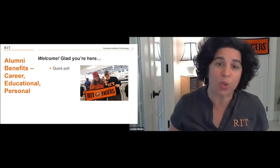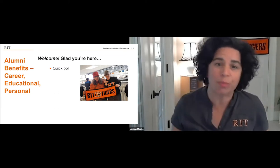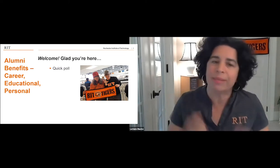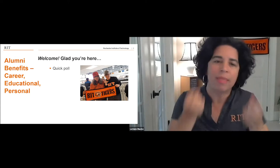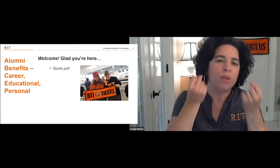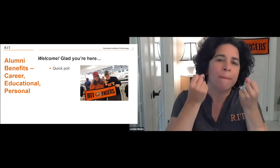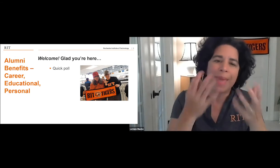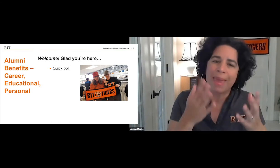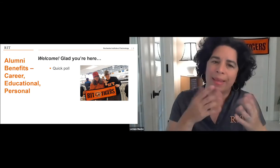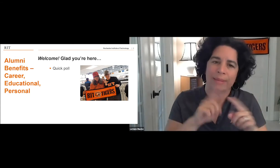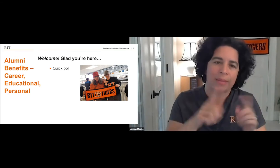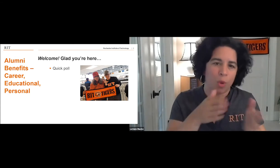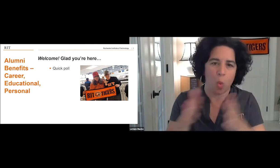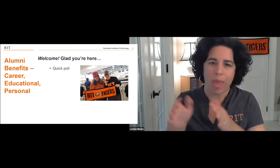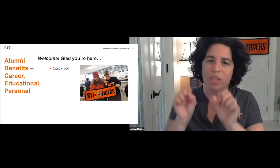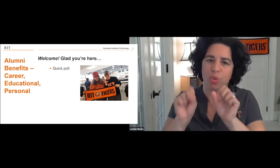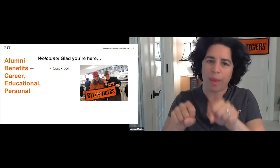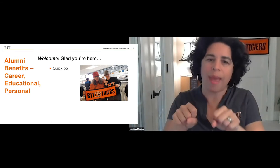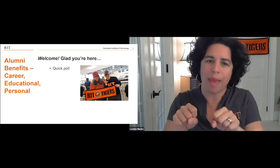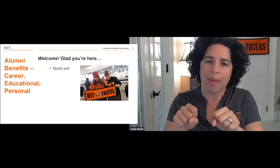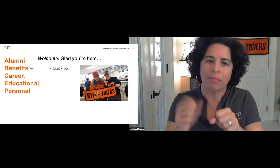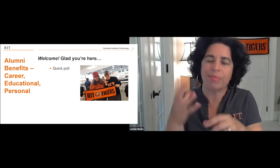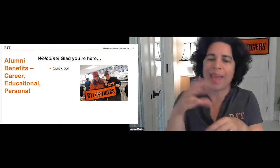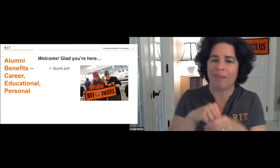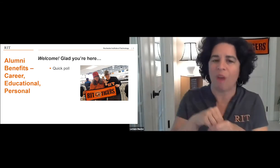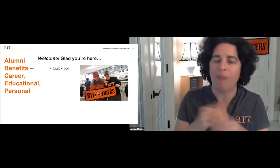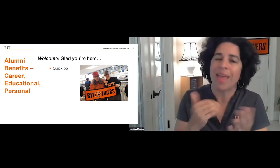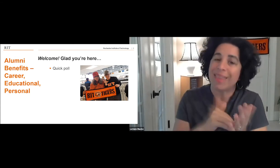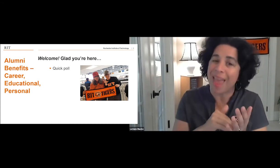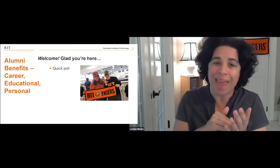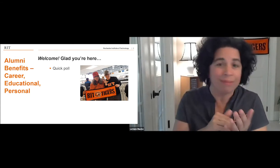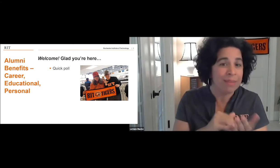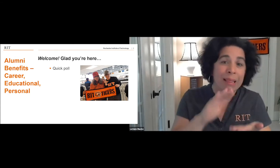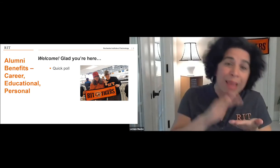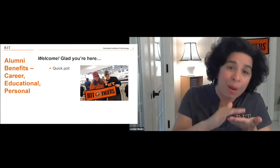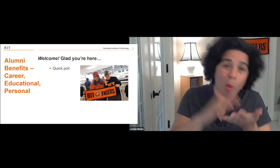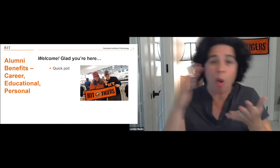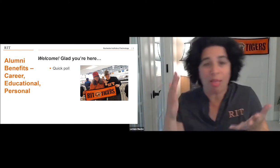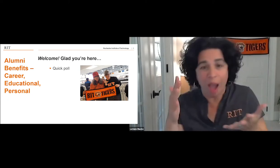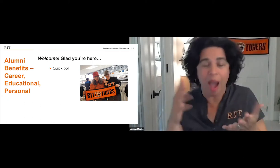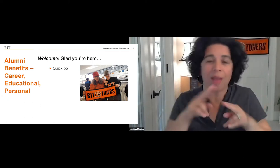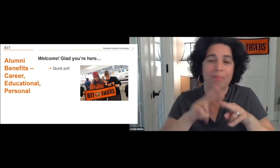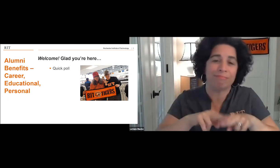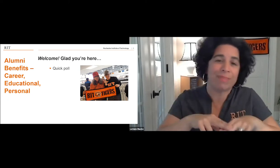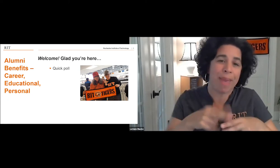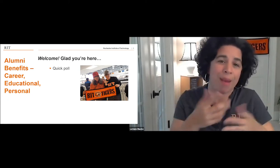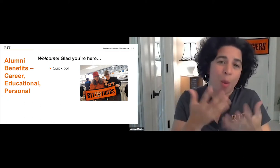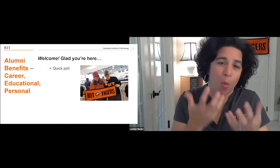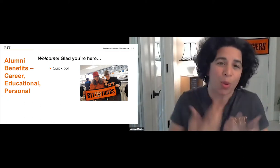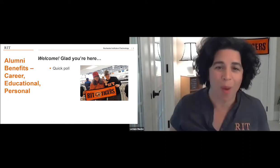way that you could get involved as well. Again, there are many ways to get involved. And again, it can be a little